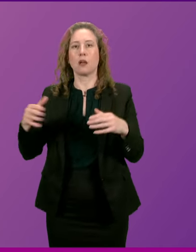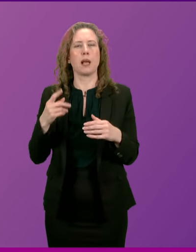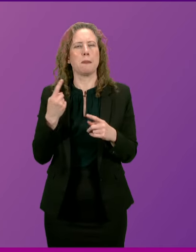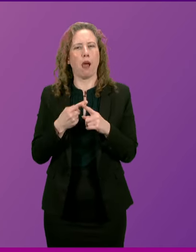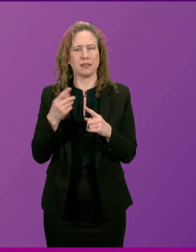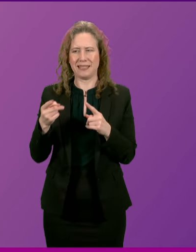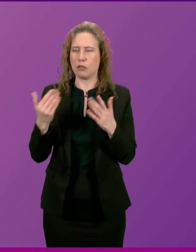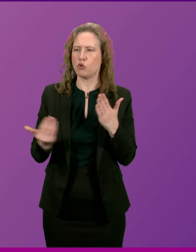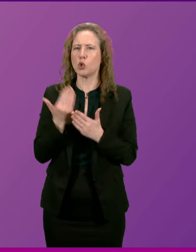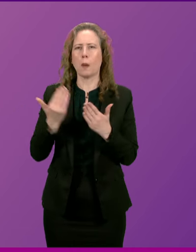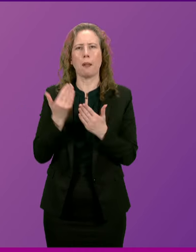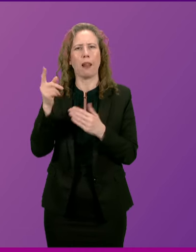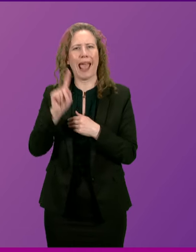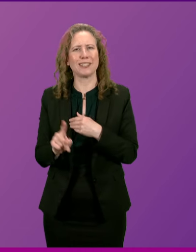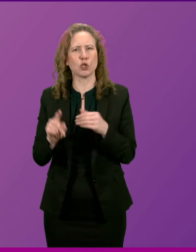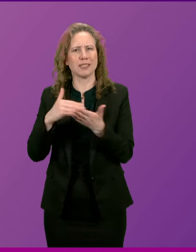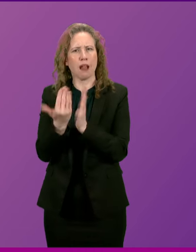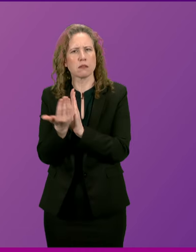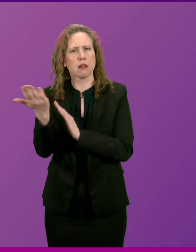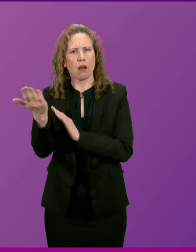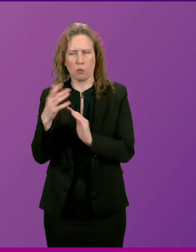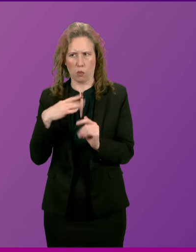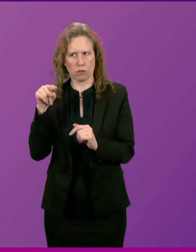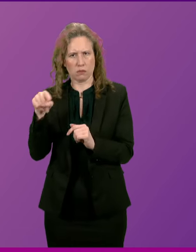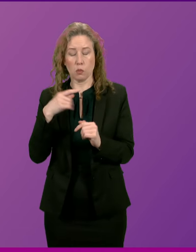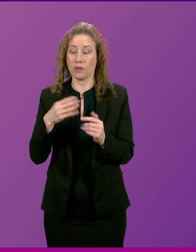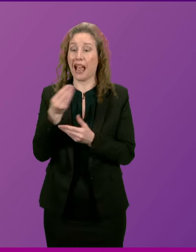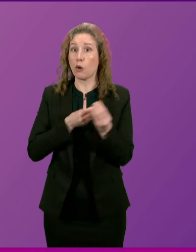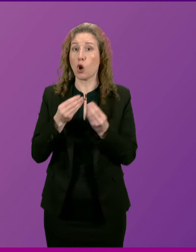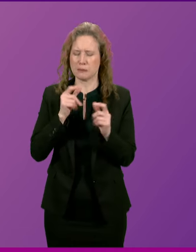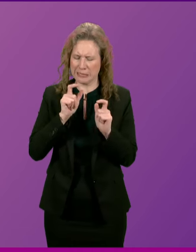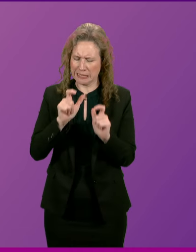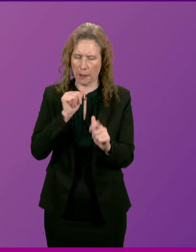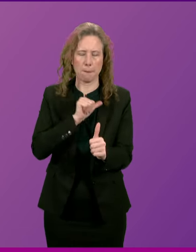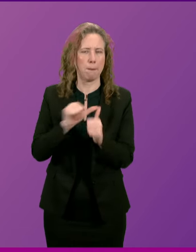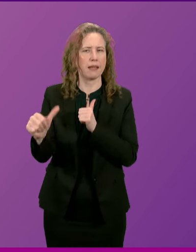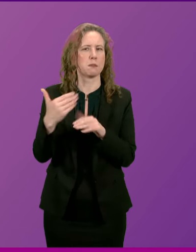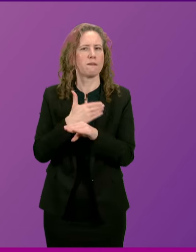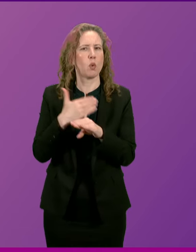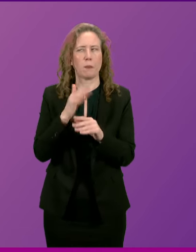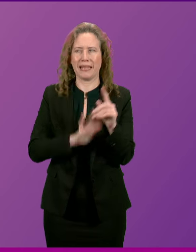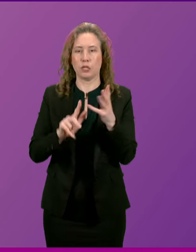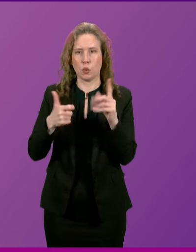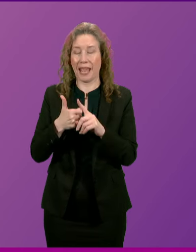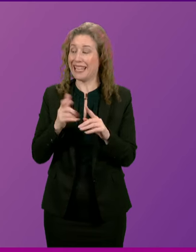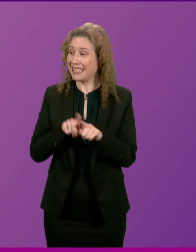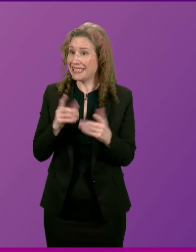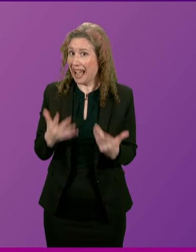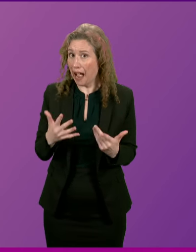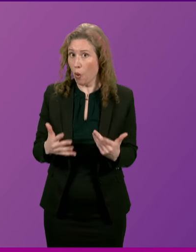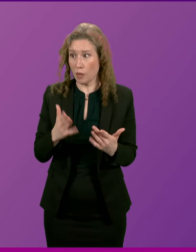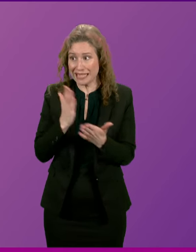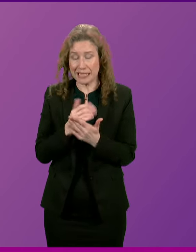renewables energy sector. We want to ensure that our economy remains one of the best performing parts of the UK as it is right